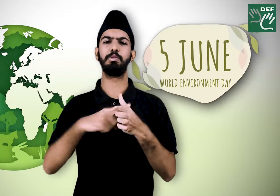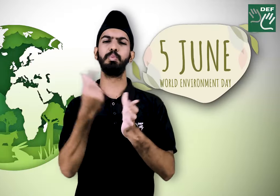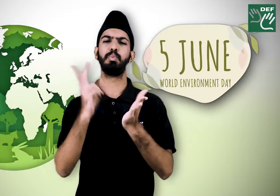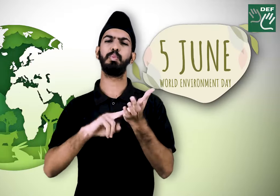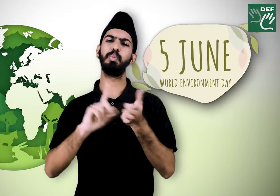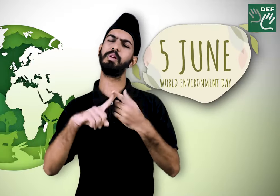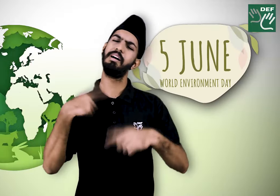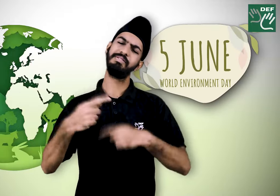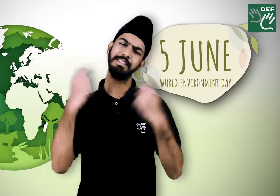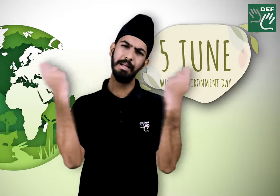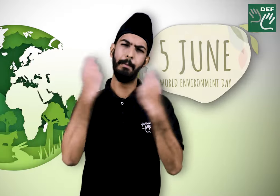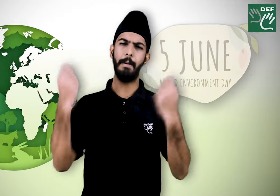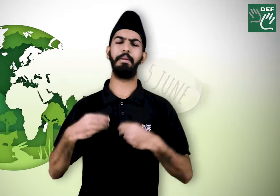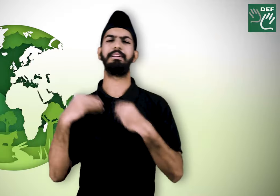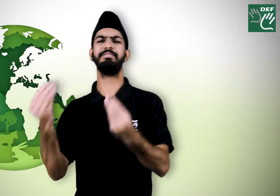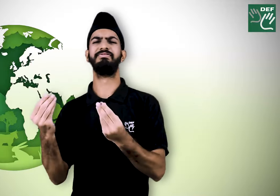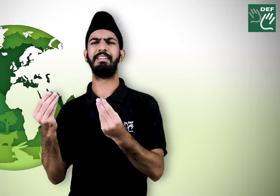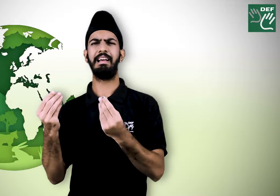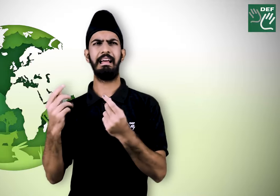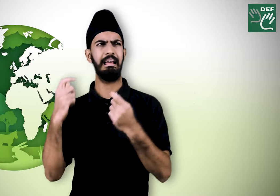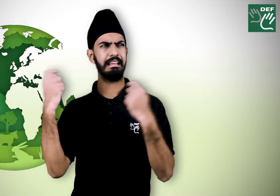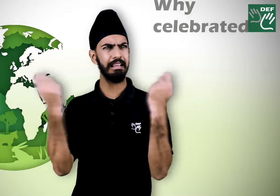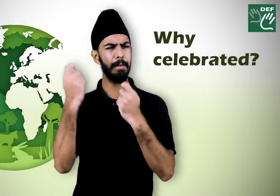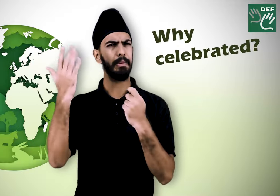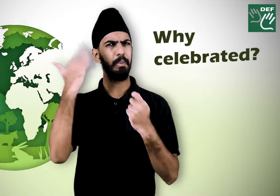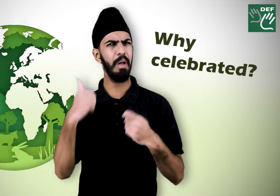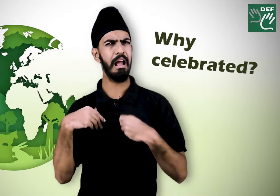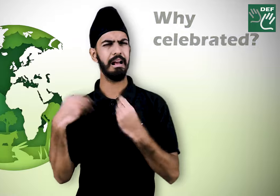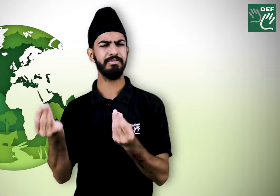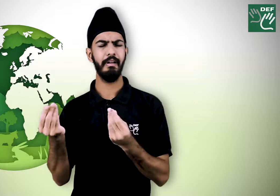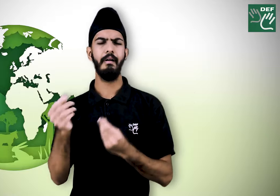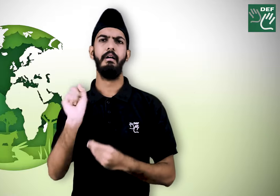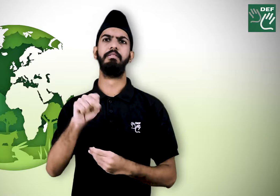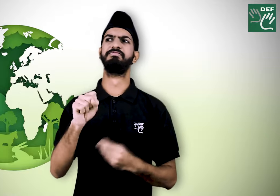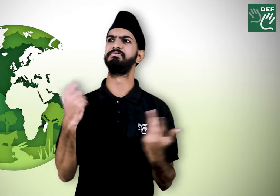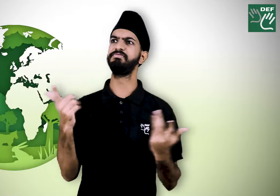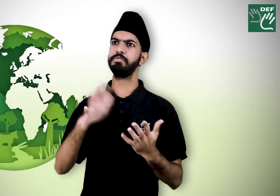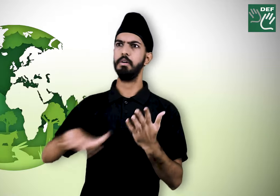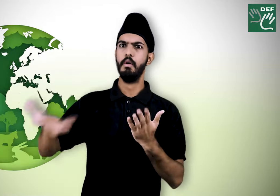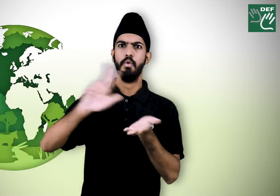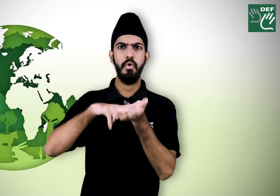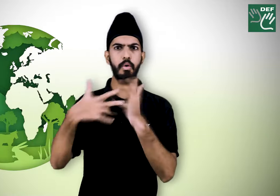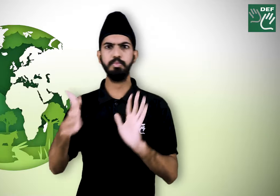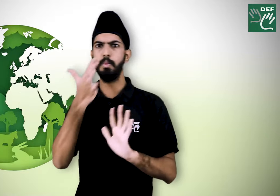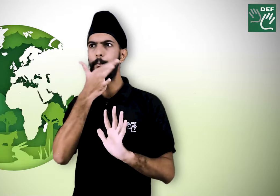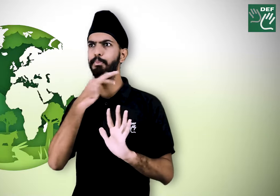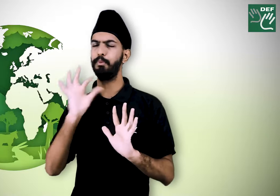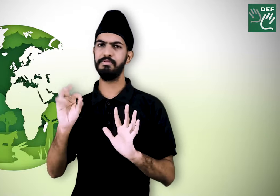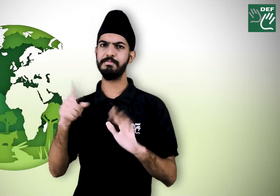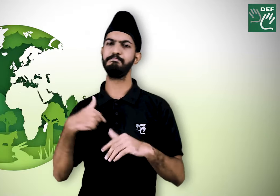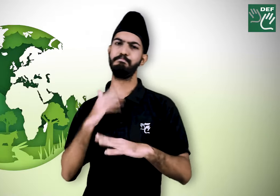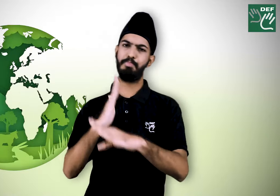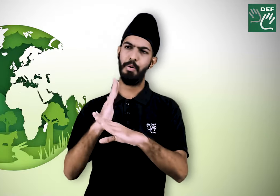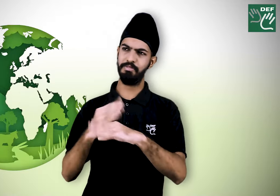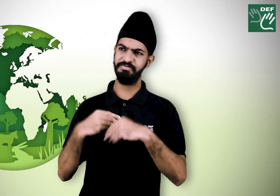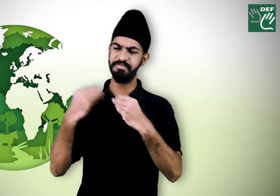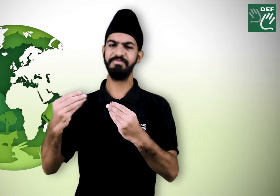5th of June. Aiming it and creating worldwide awareness and action for the protection of our